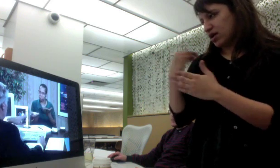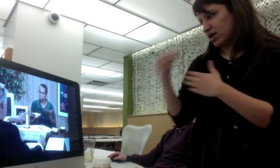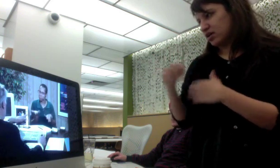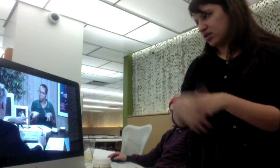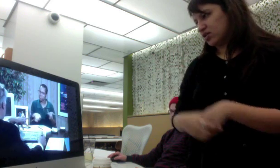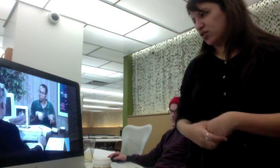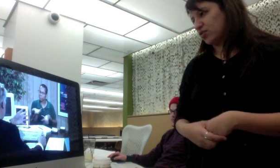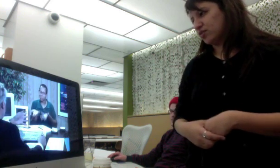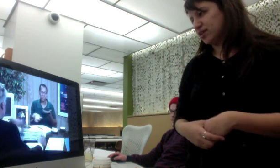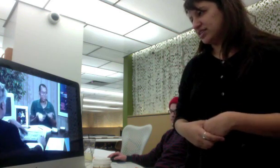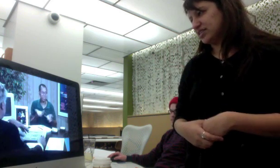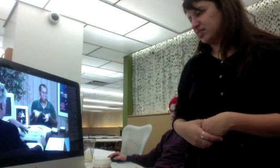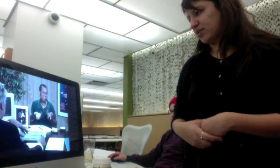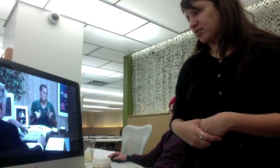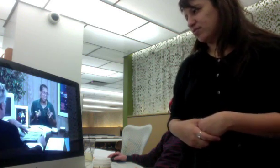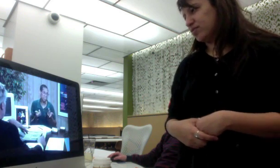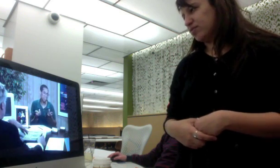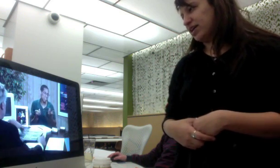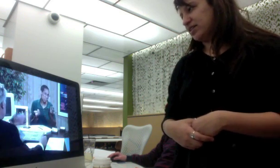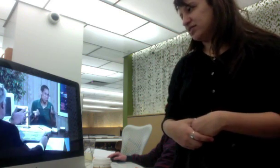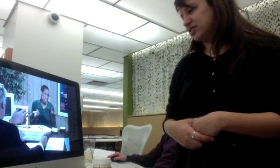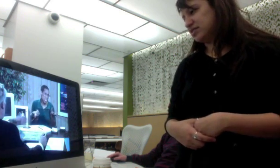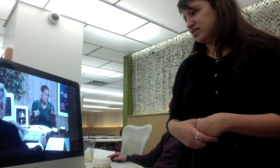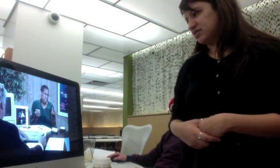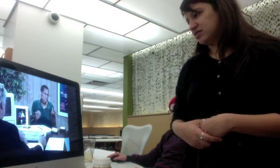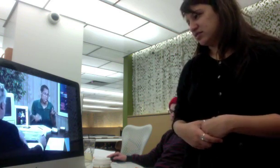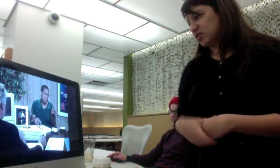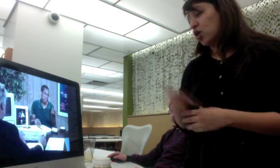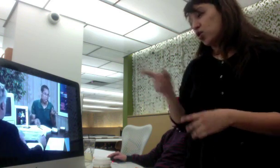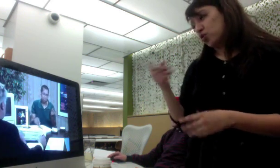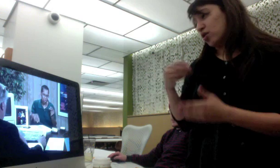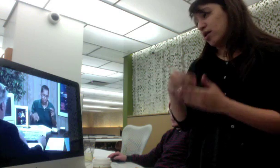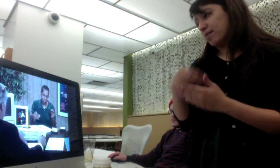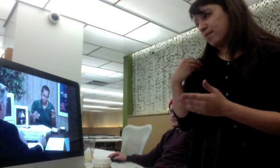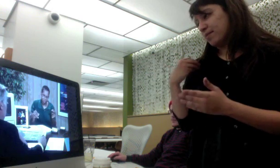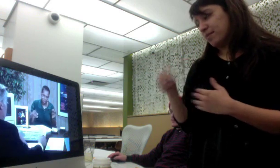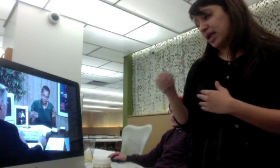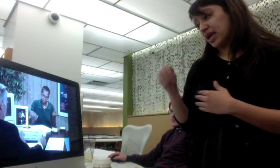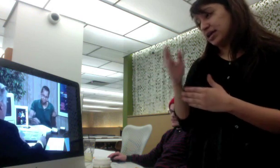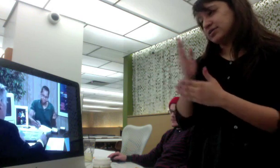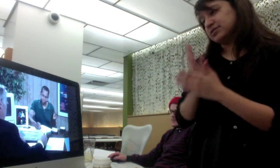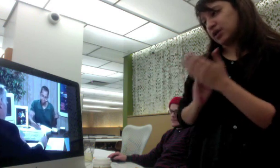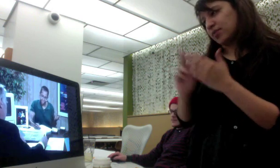okay so it's a mental situation it's asking about roommates you are paying somewhere